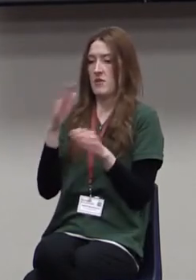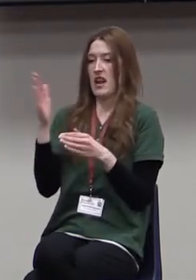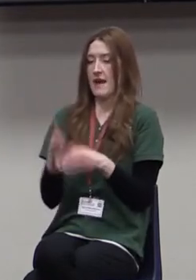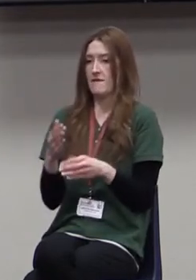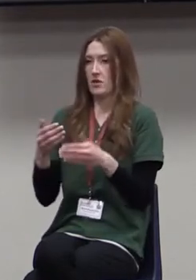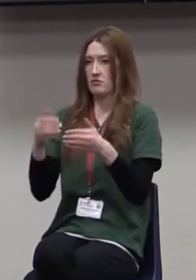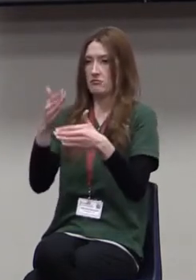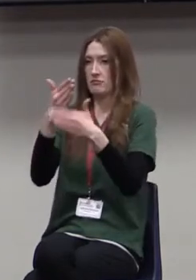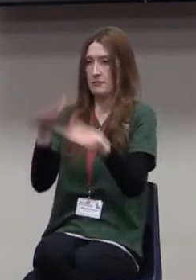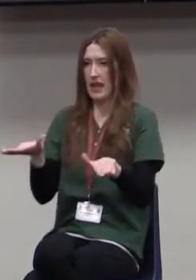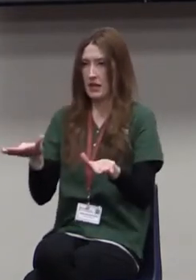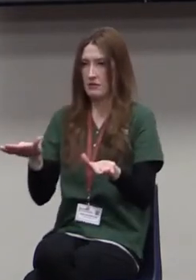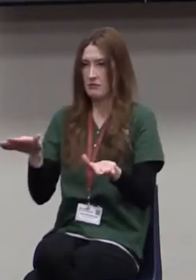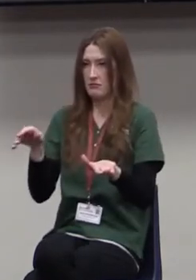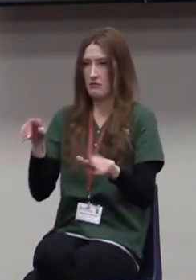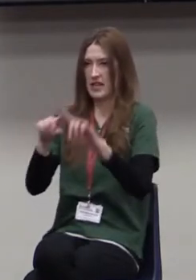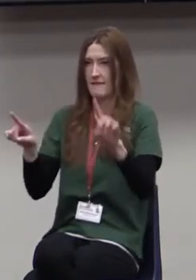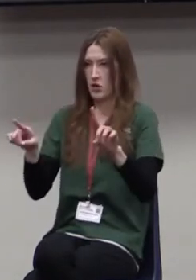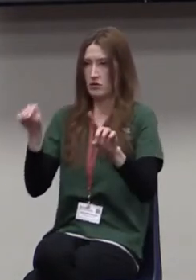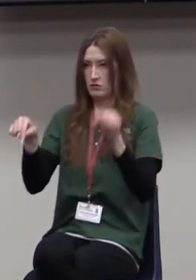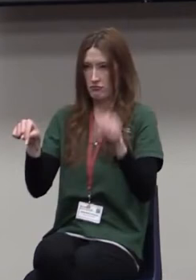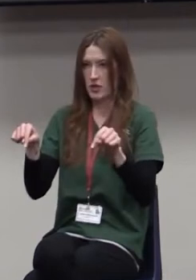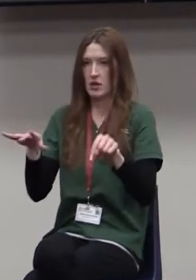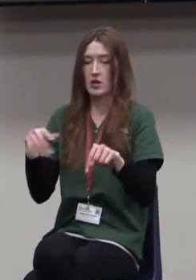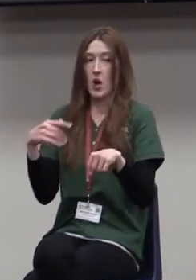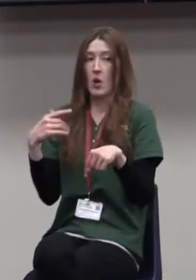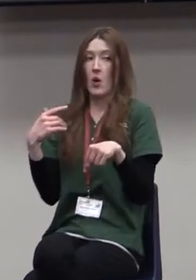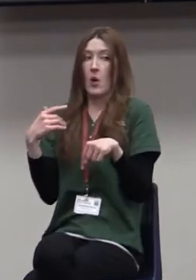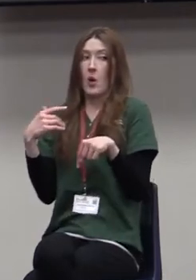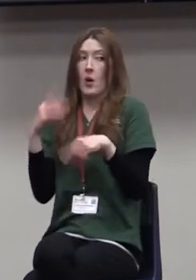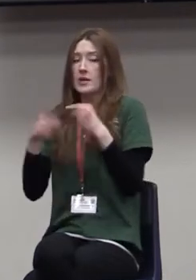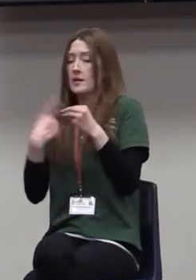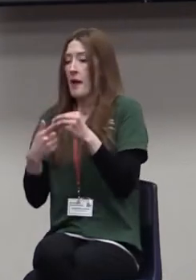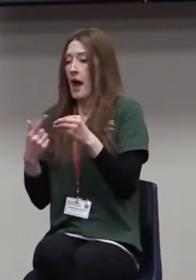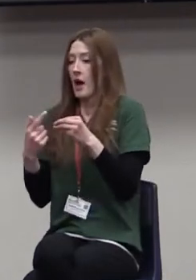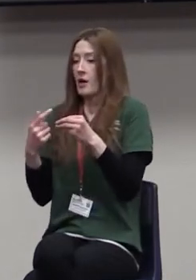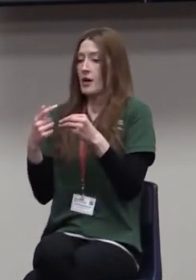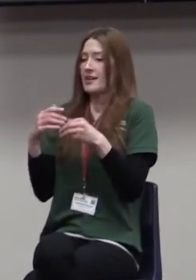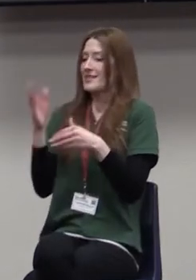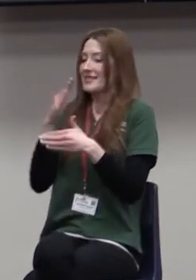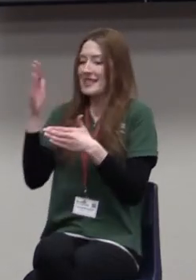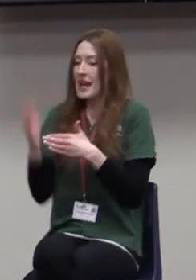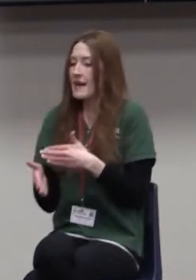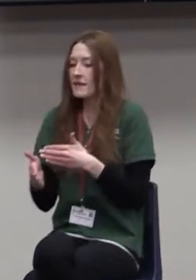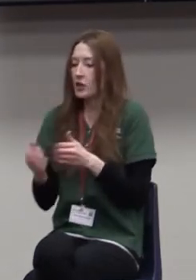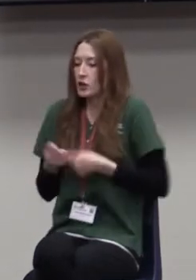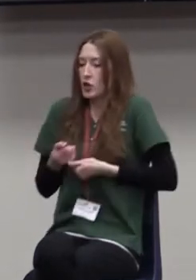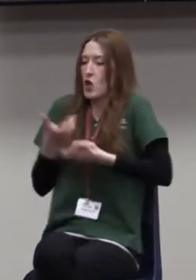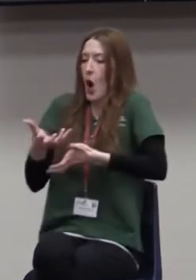people who come from two polar opposite sides, you've got to be able to help them come together and work together.